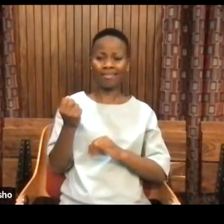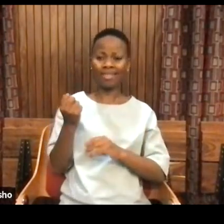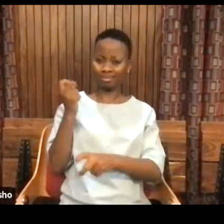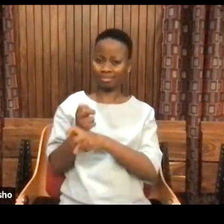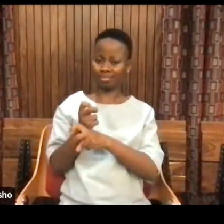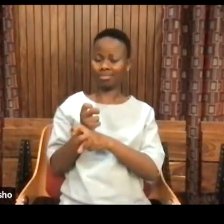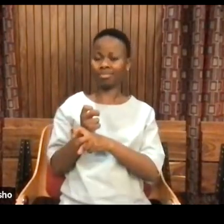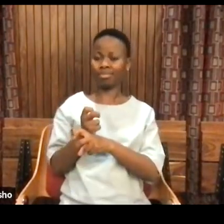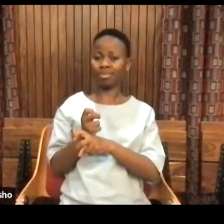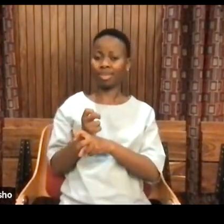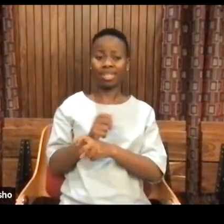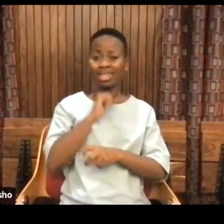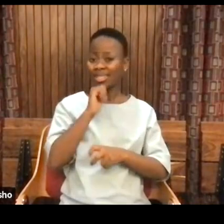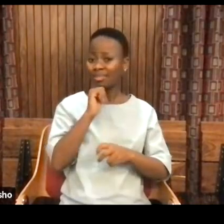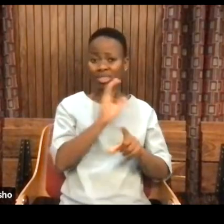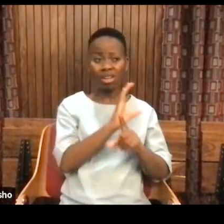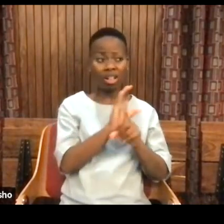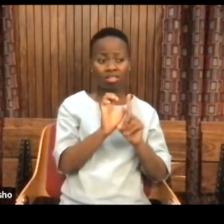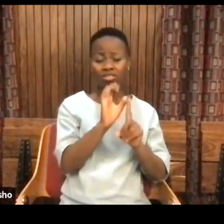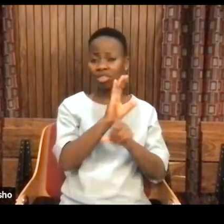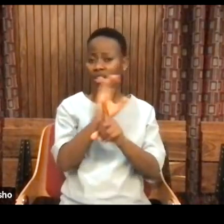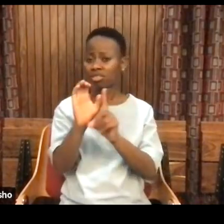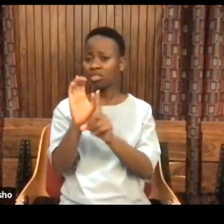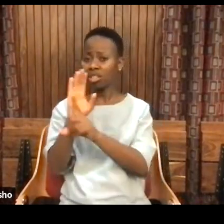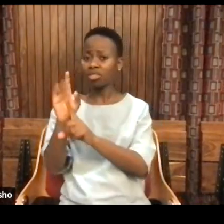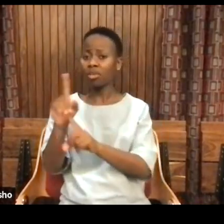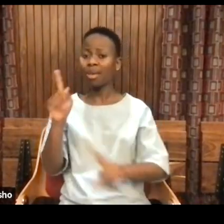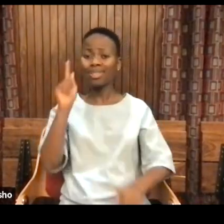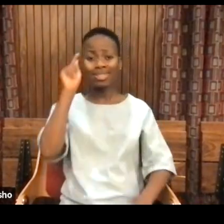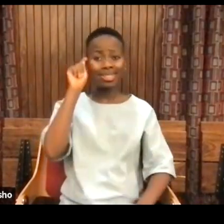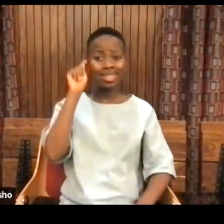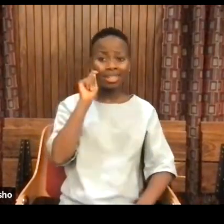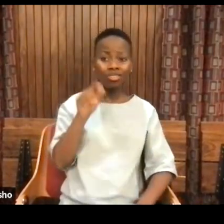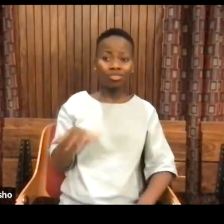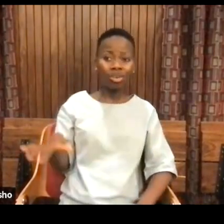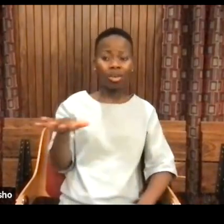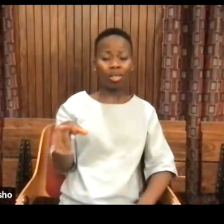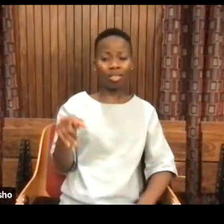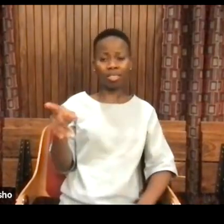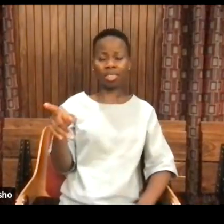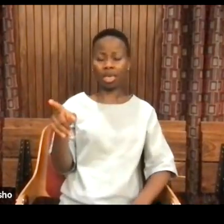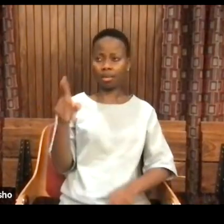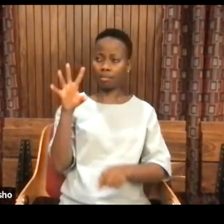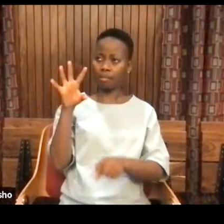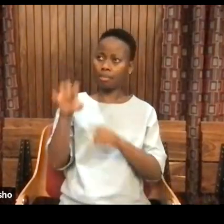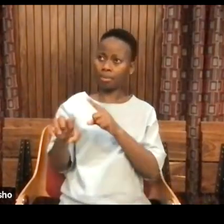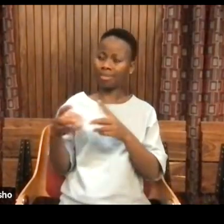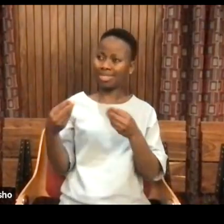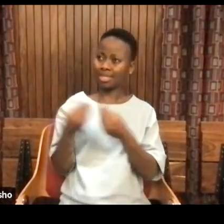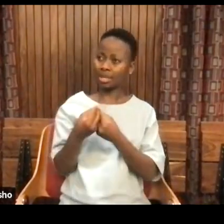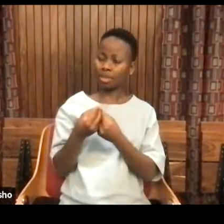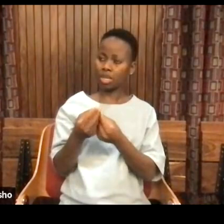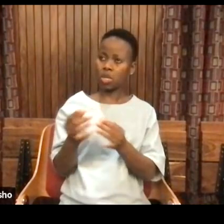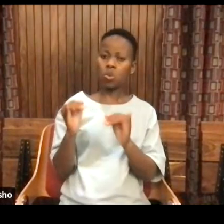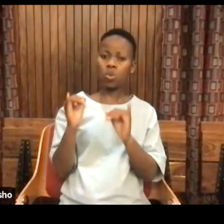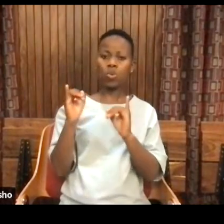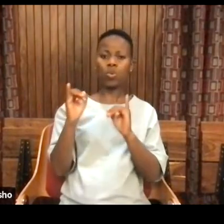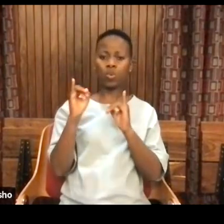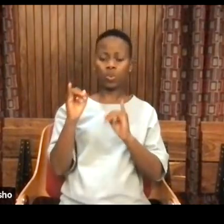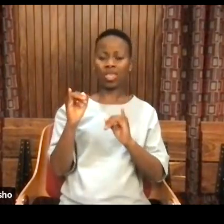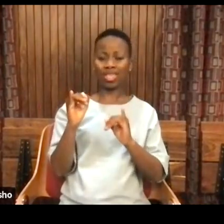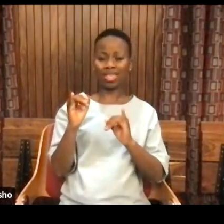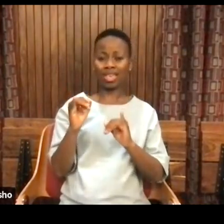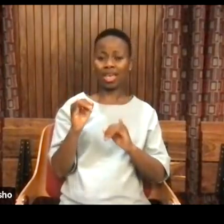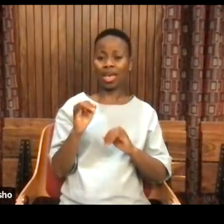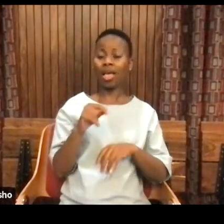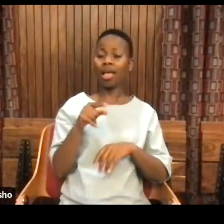because the adolescent discovers something profoundly terrifying. And that